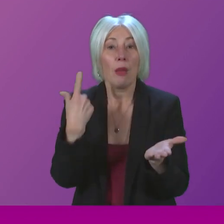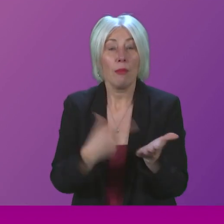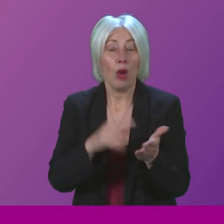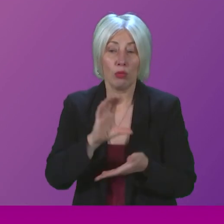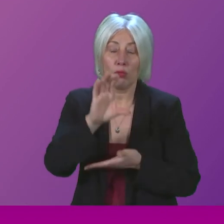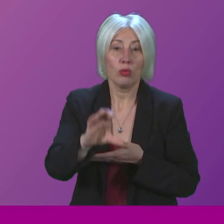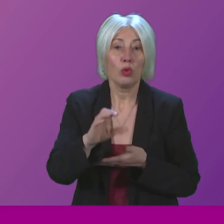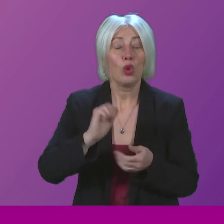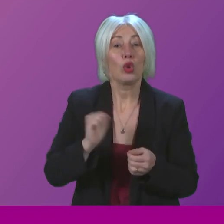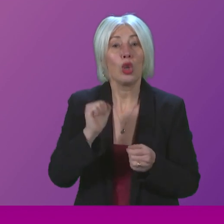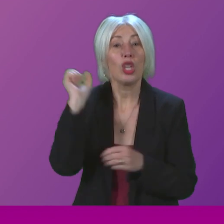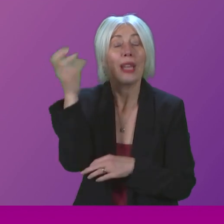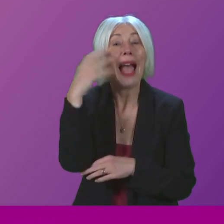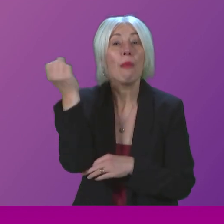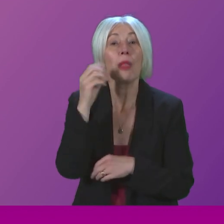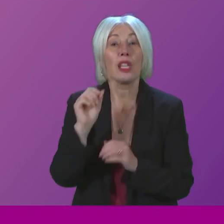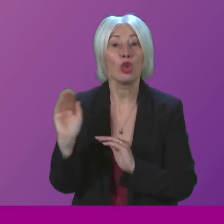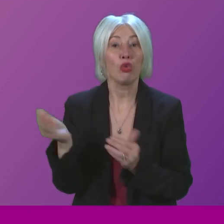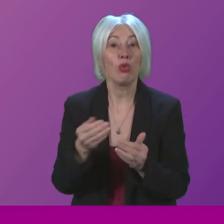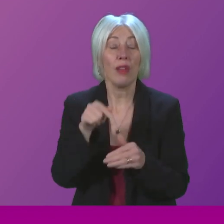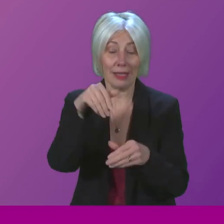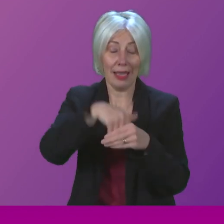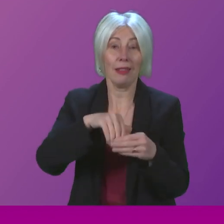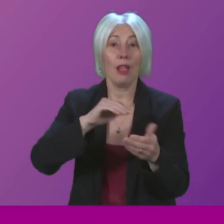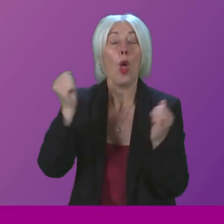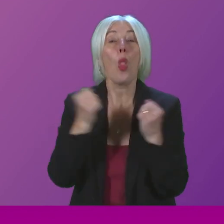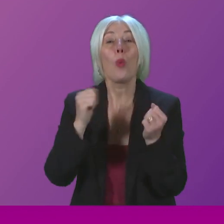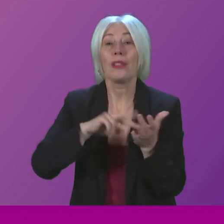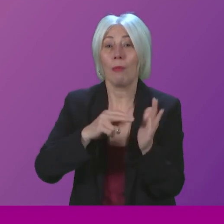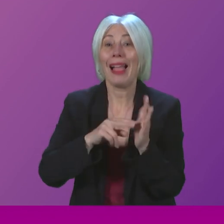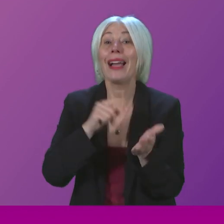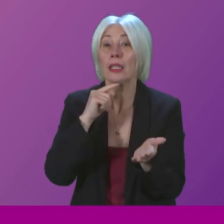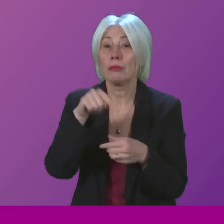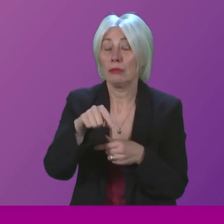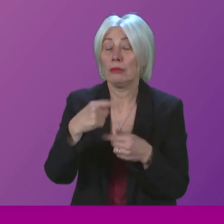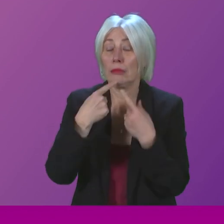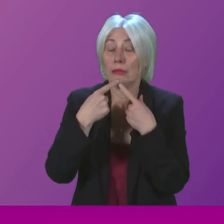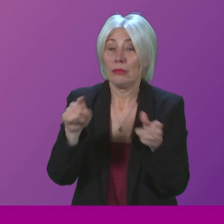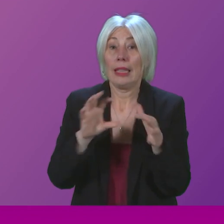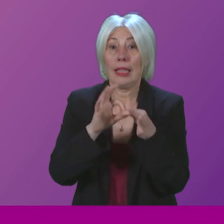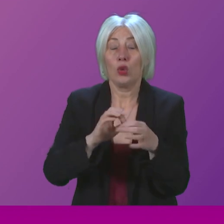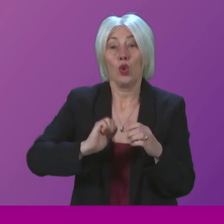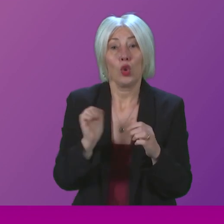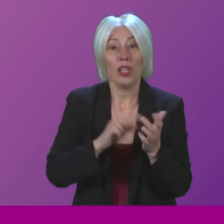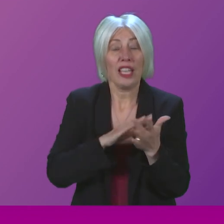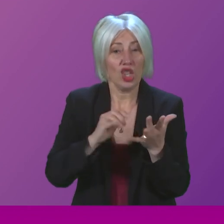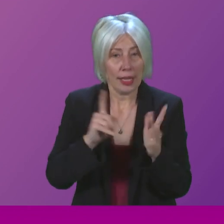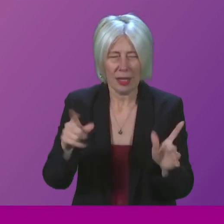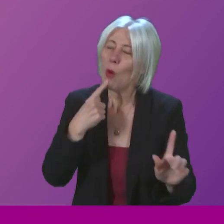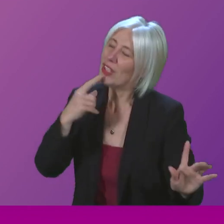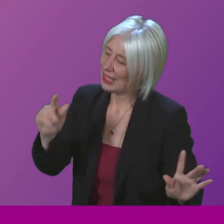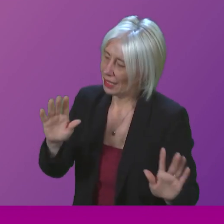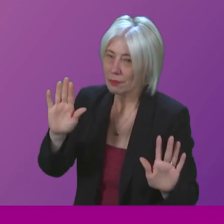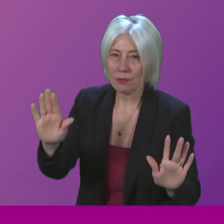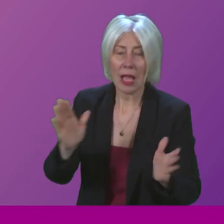Ambulance Service was part of the winter plan that was announced. And that is about Scotland's National Health Service. Can I say, Presiding Officer,